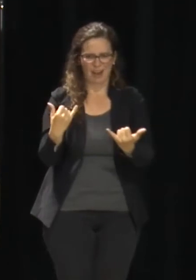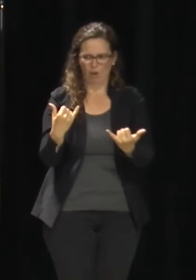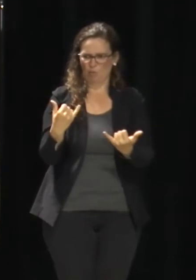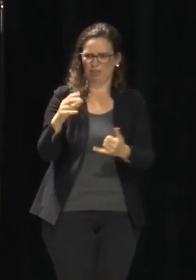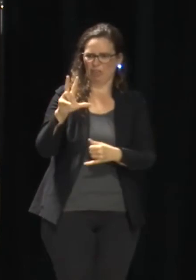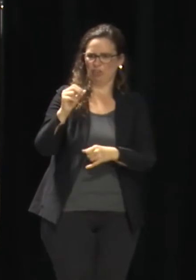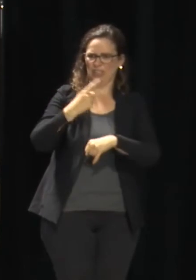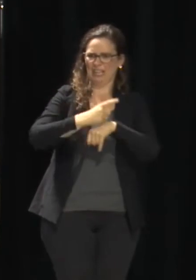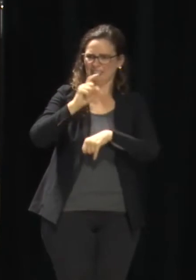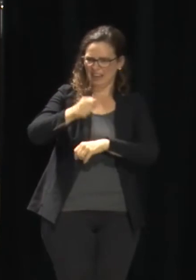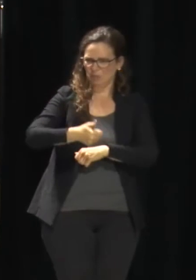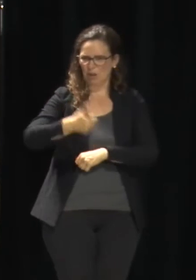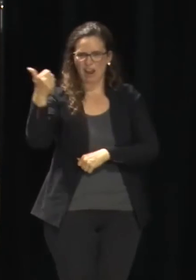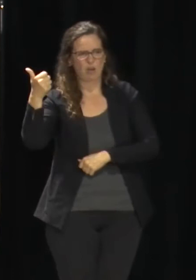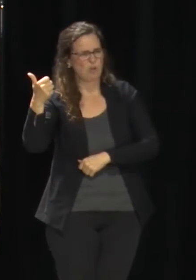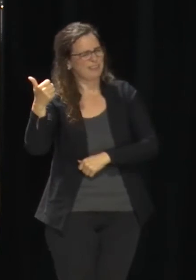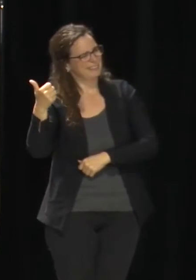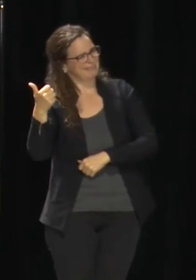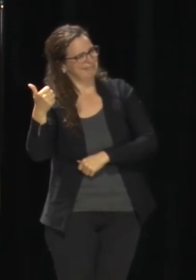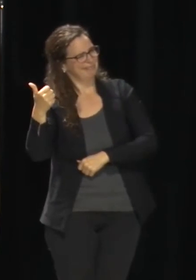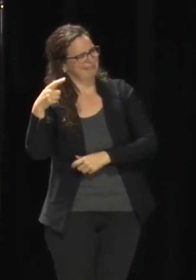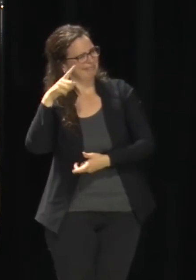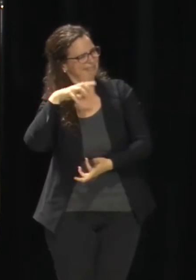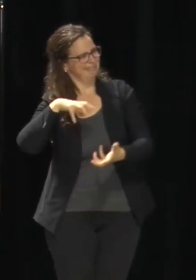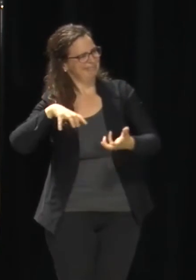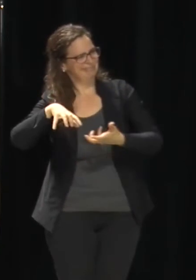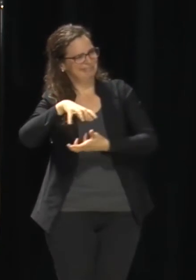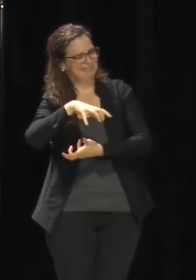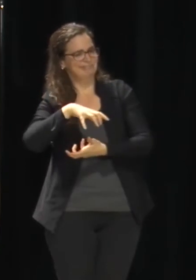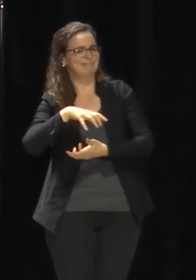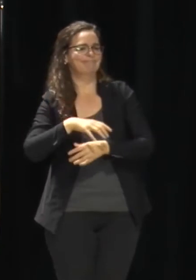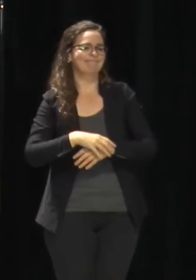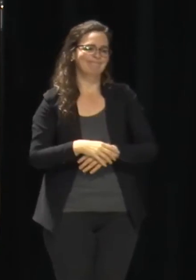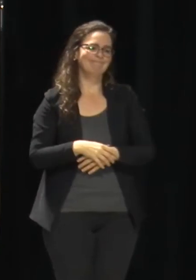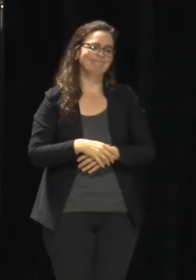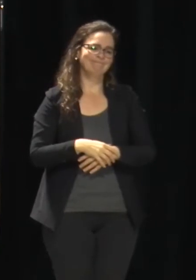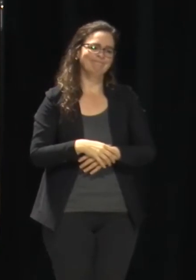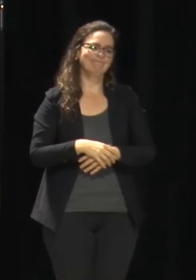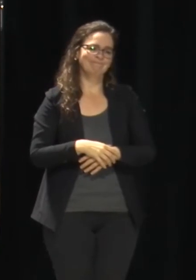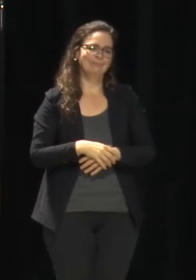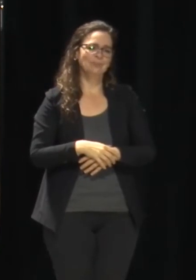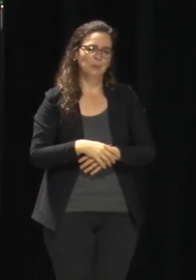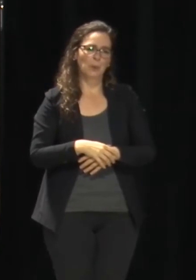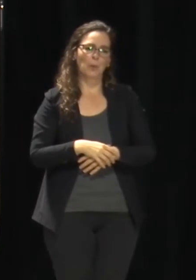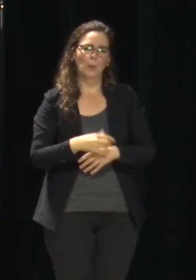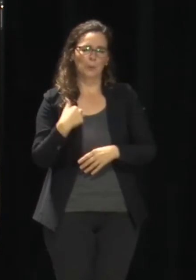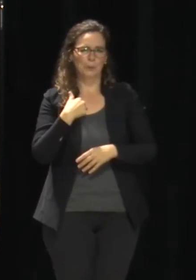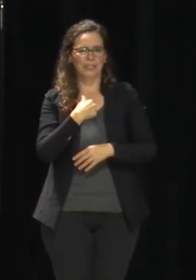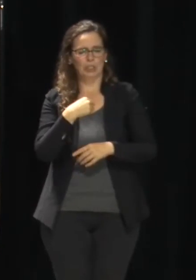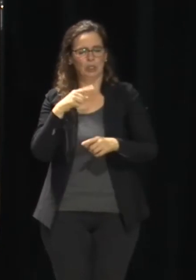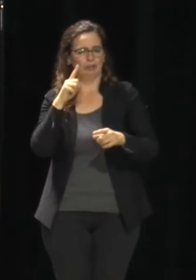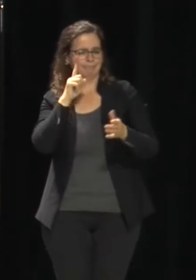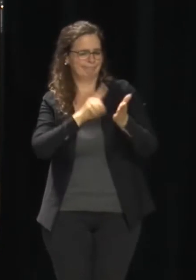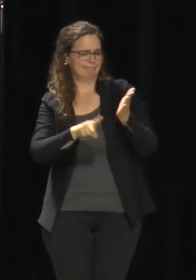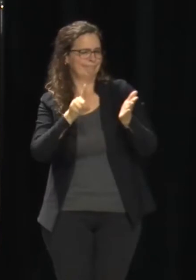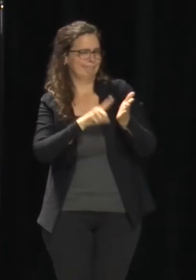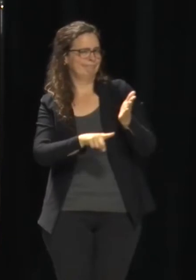looking into it and working with the proper authorities to see if it's even legal within the governor's executive orders.